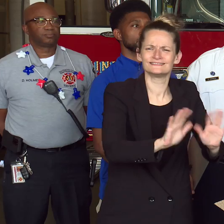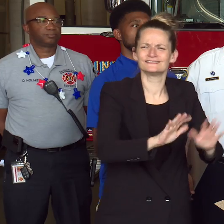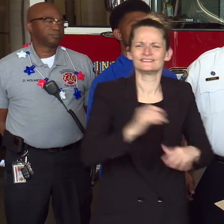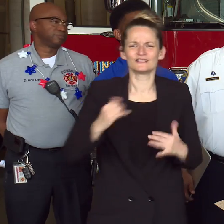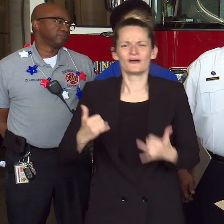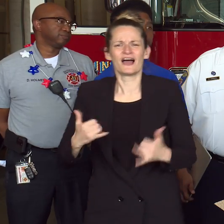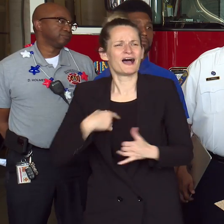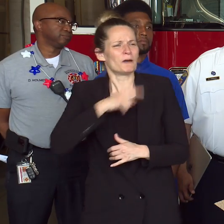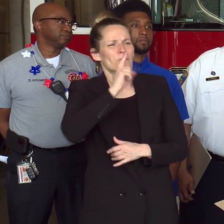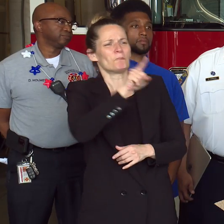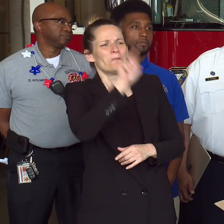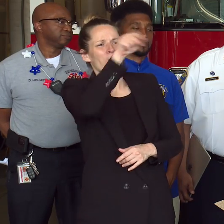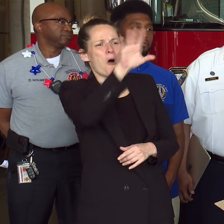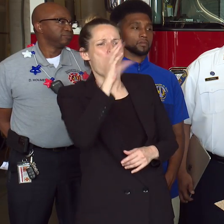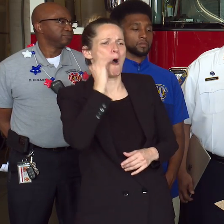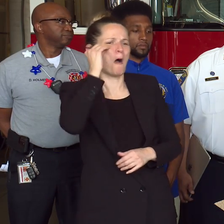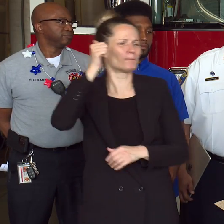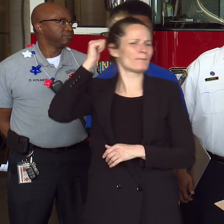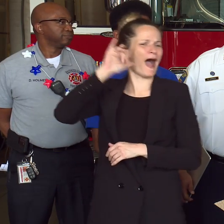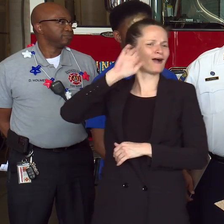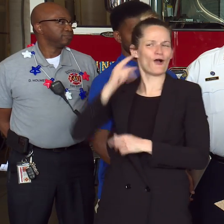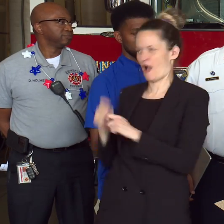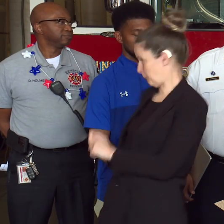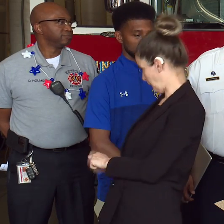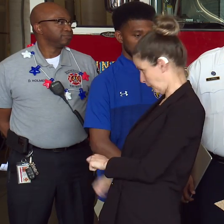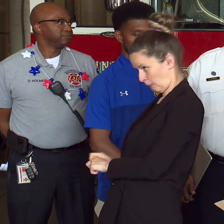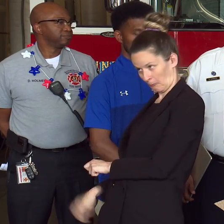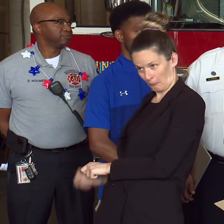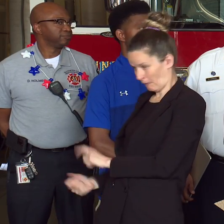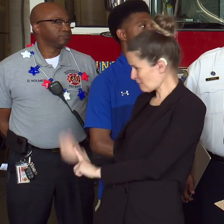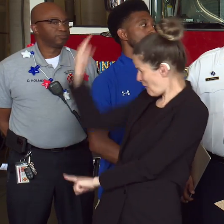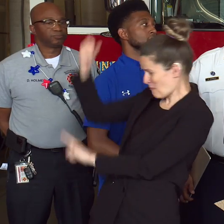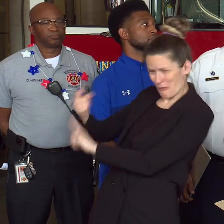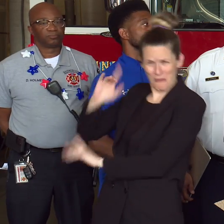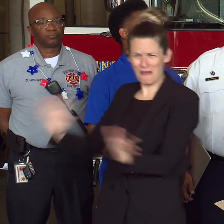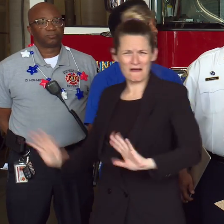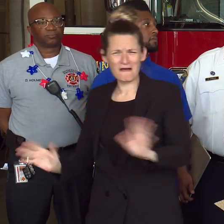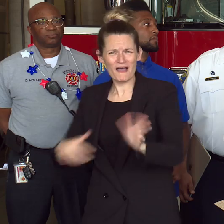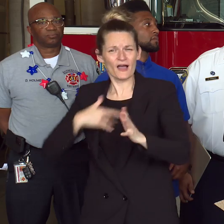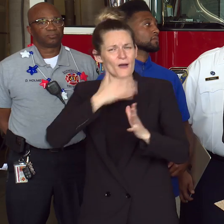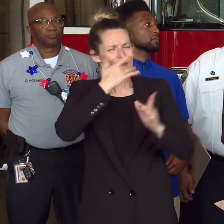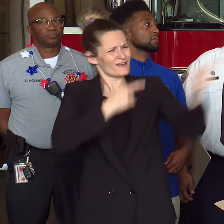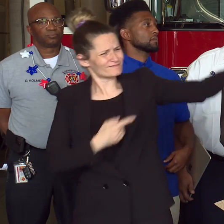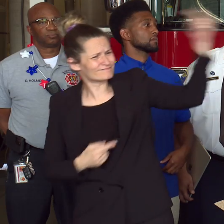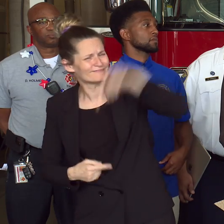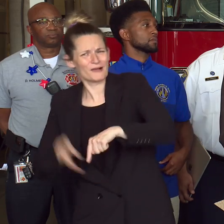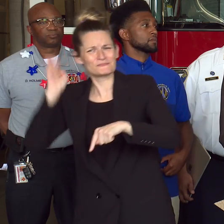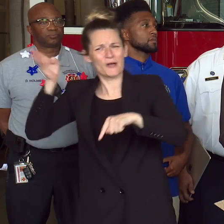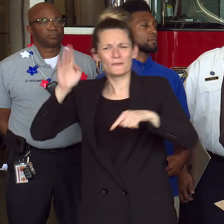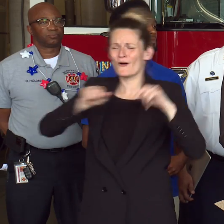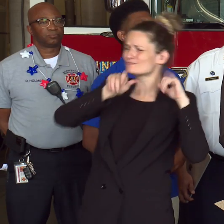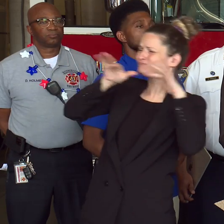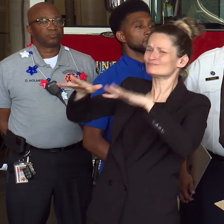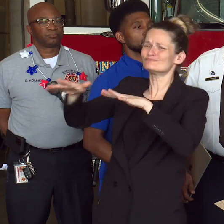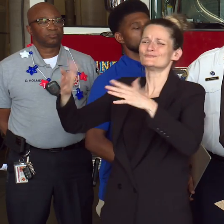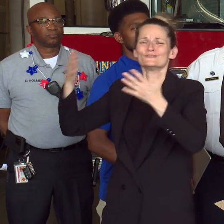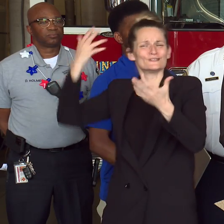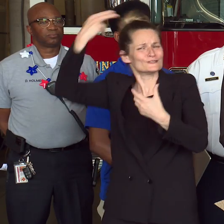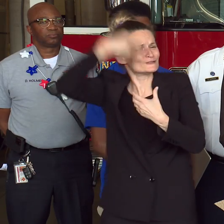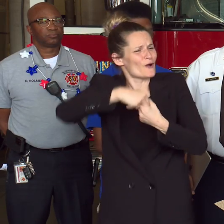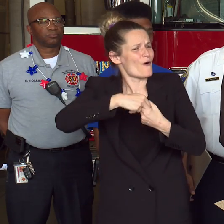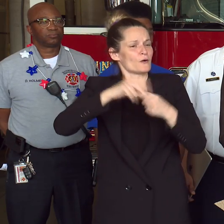cookout in front of their house. So we want to make sure that everybody is safe here in Baltimore. It was in a national news